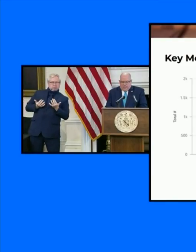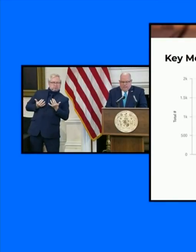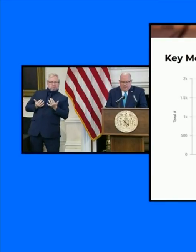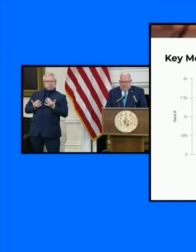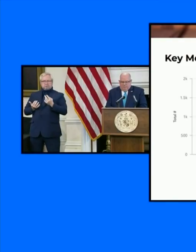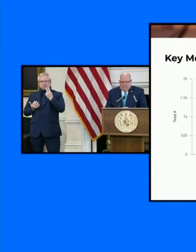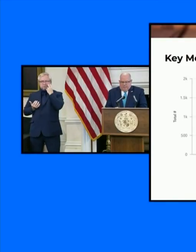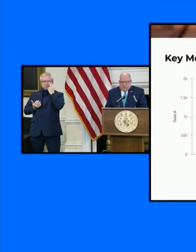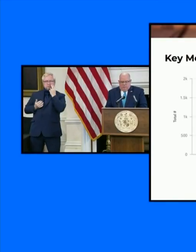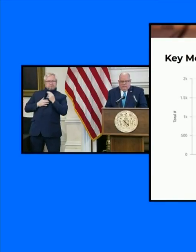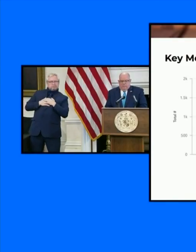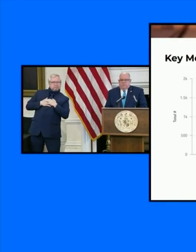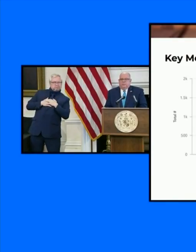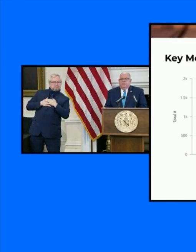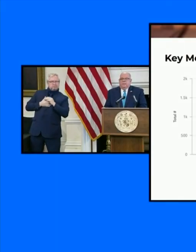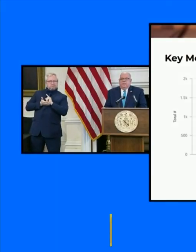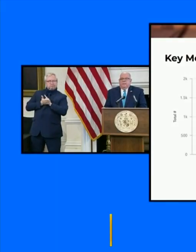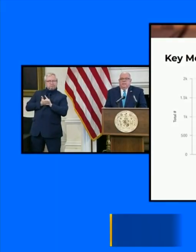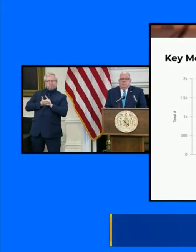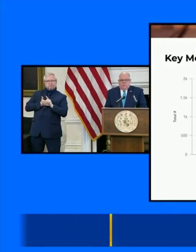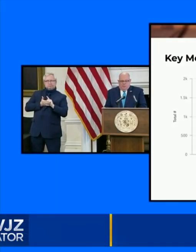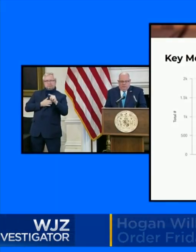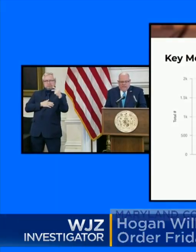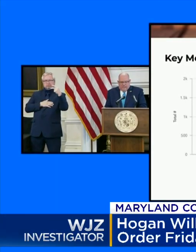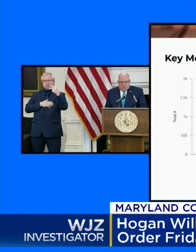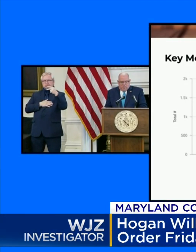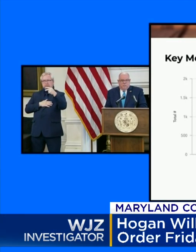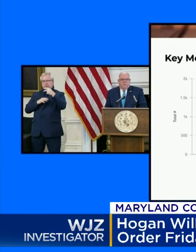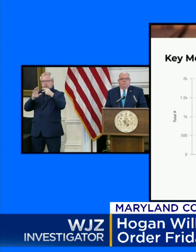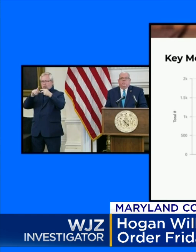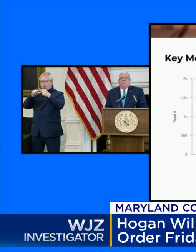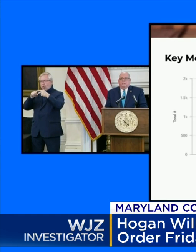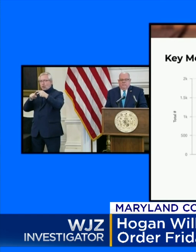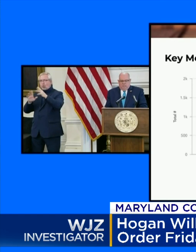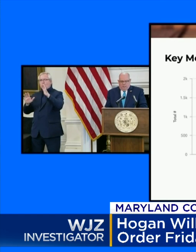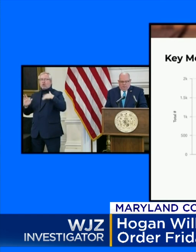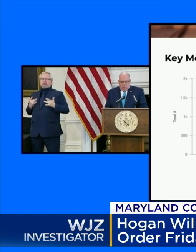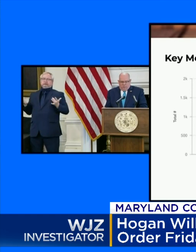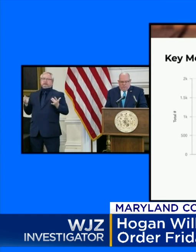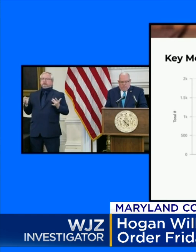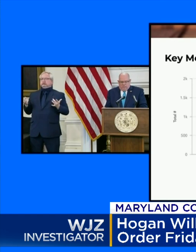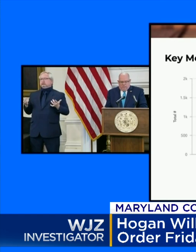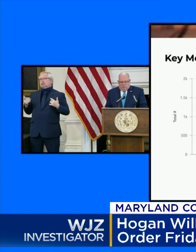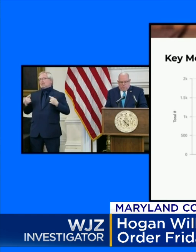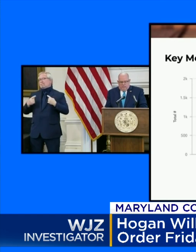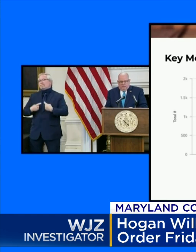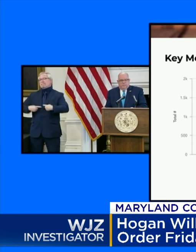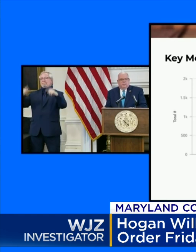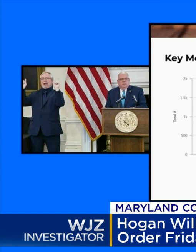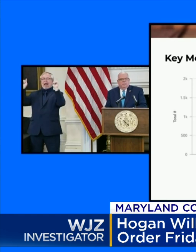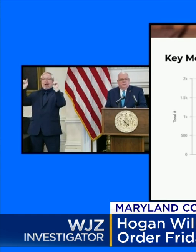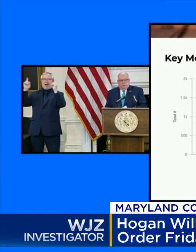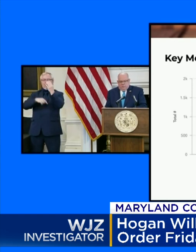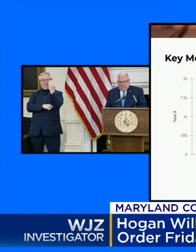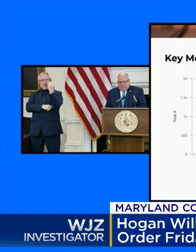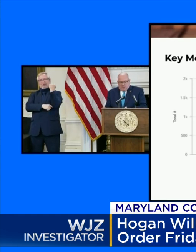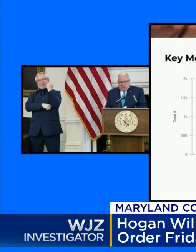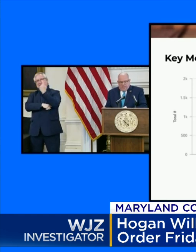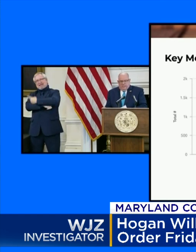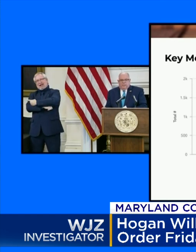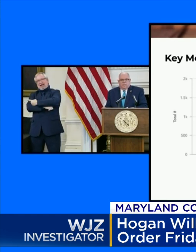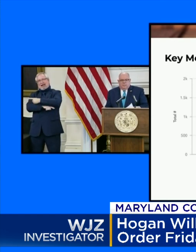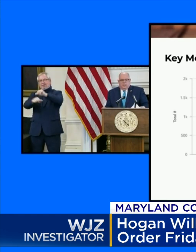Today I am pleased to announce that Maryland has achieved the 14-day trend of